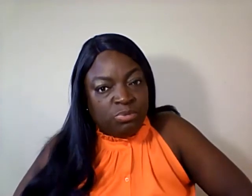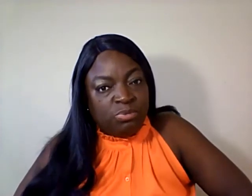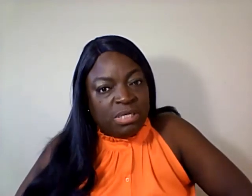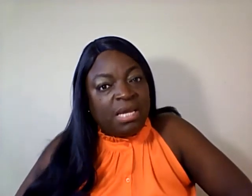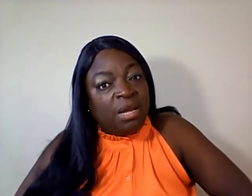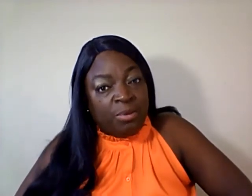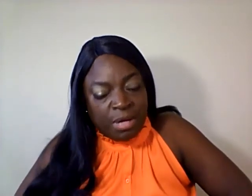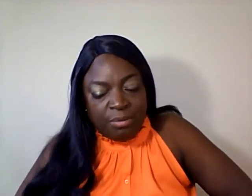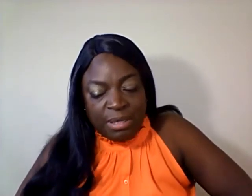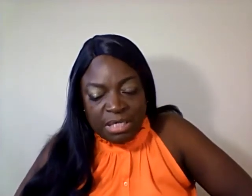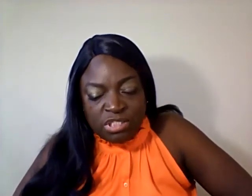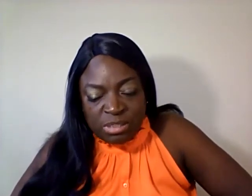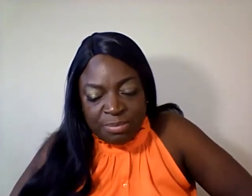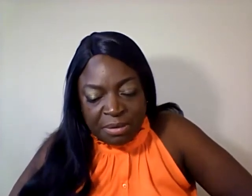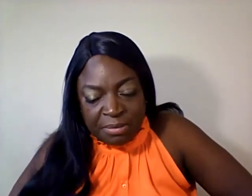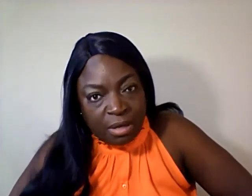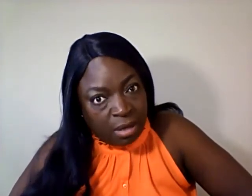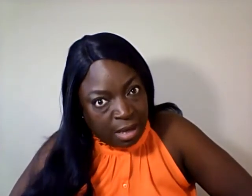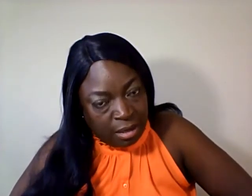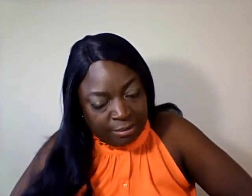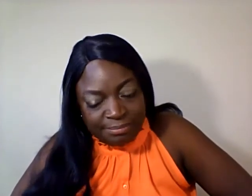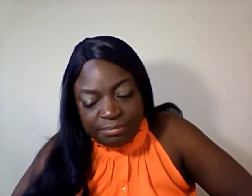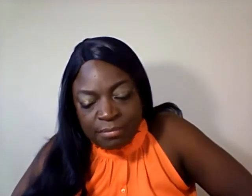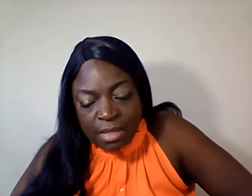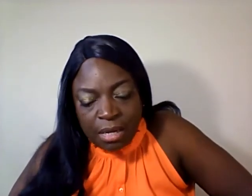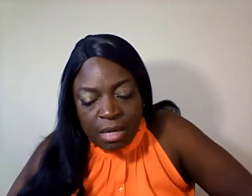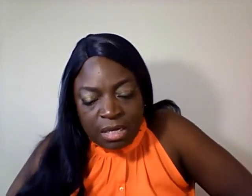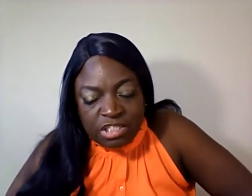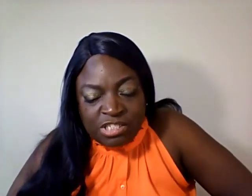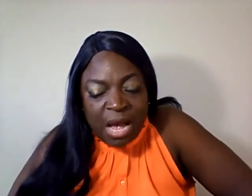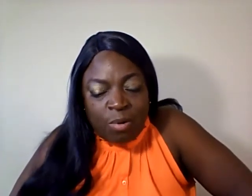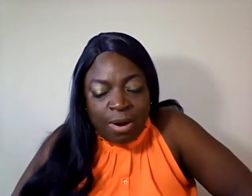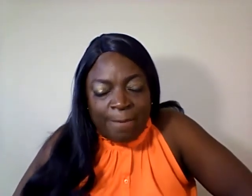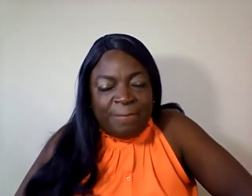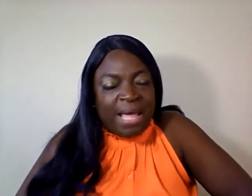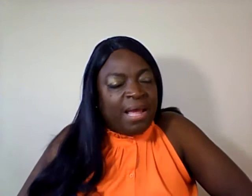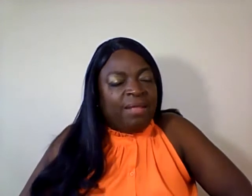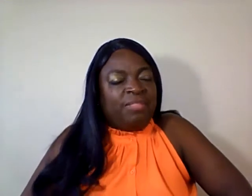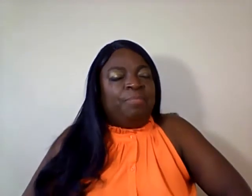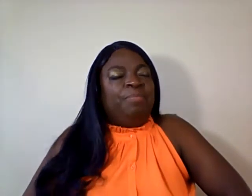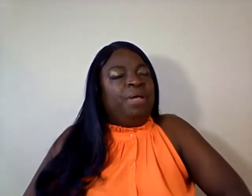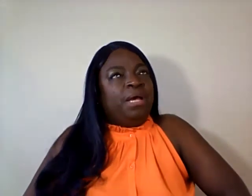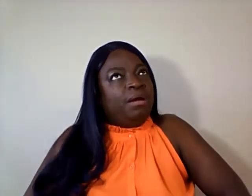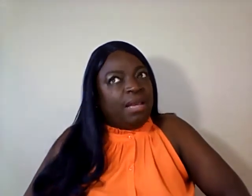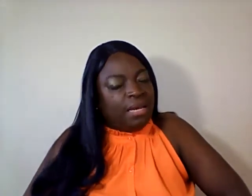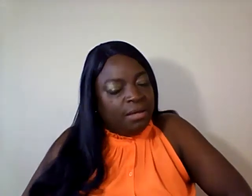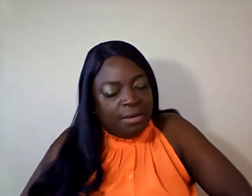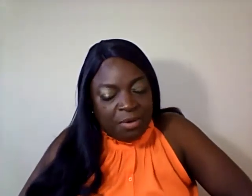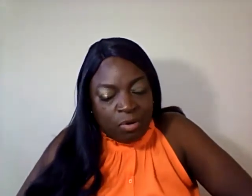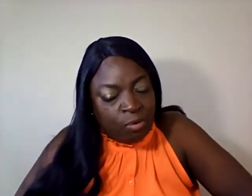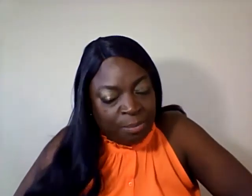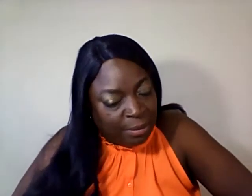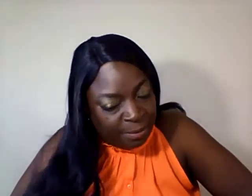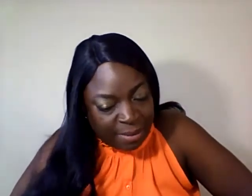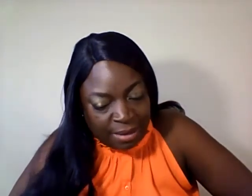carry a religious spirit. Huh, God? Shower or bath? Girl, I love me old bug bath.